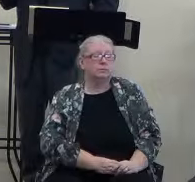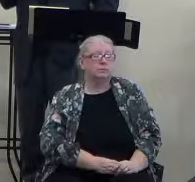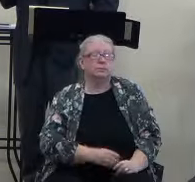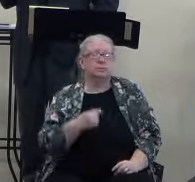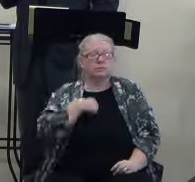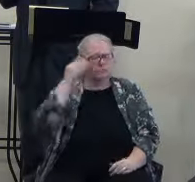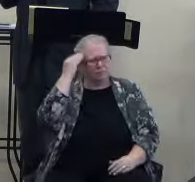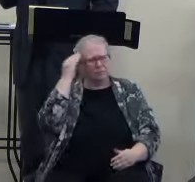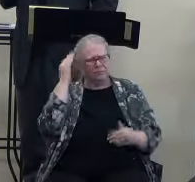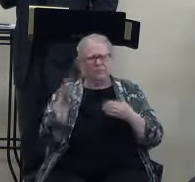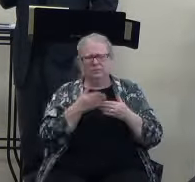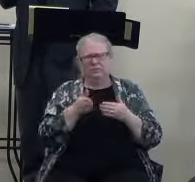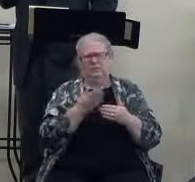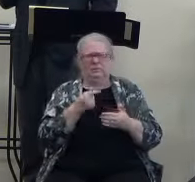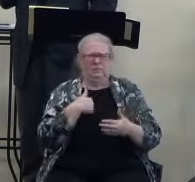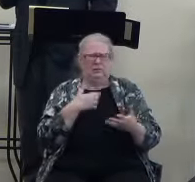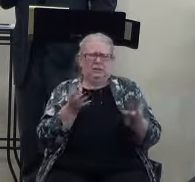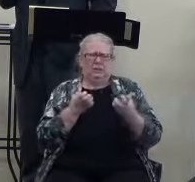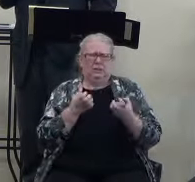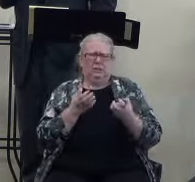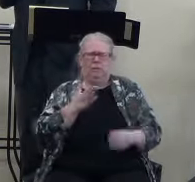I know it's easy. I want to be my own boss.